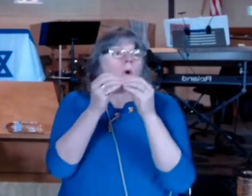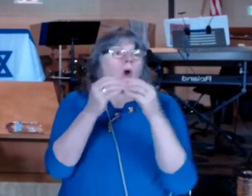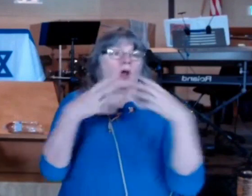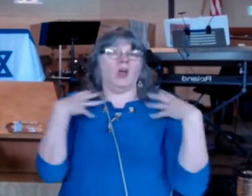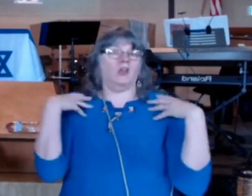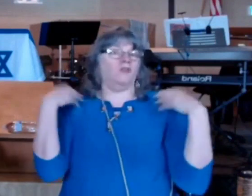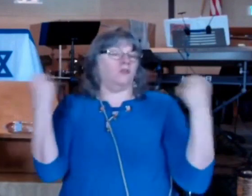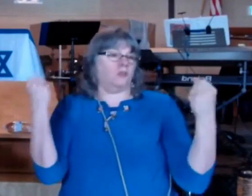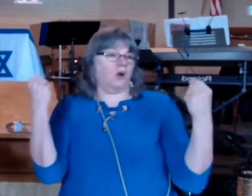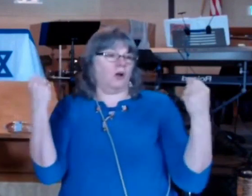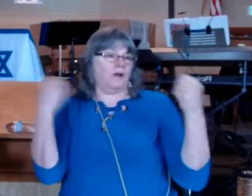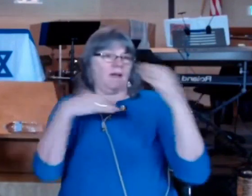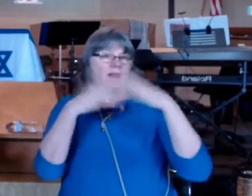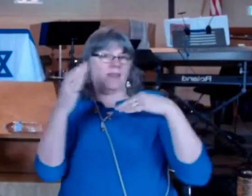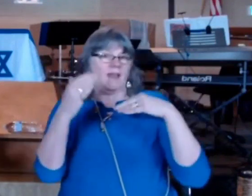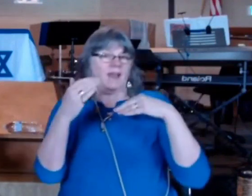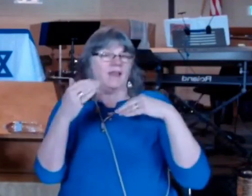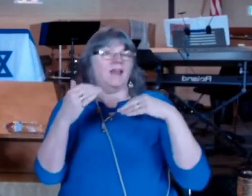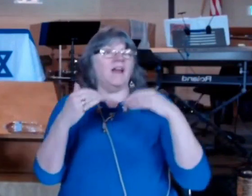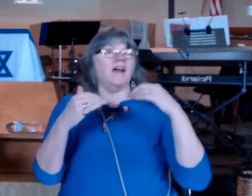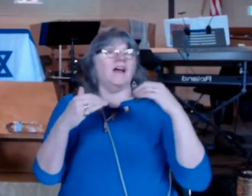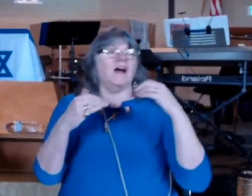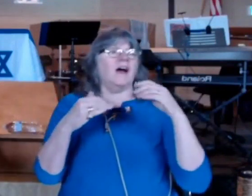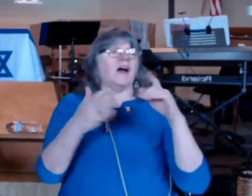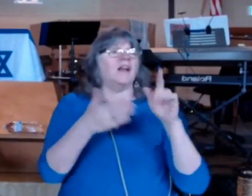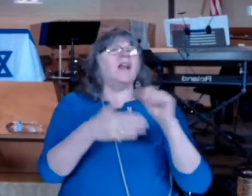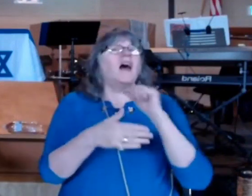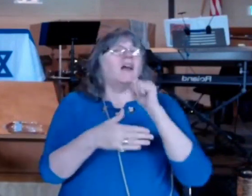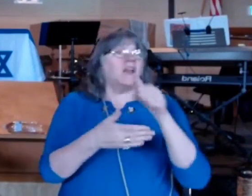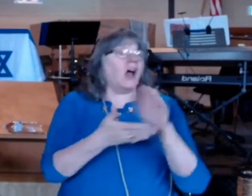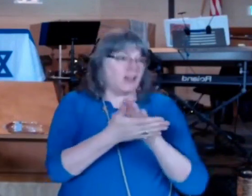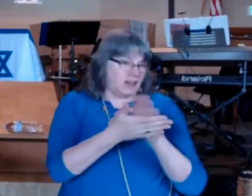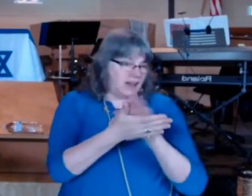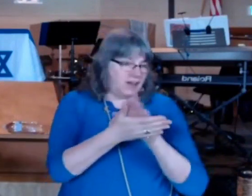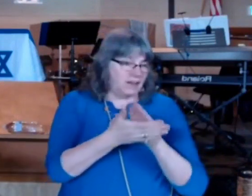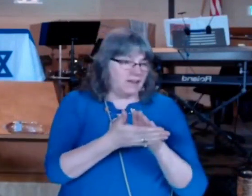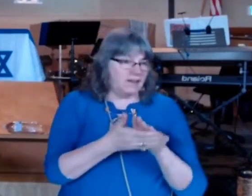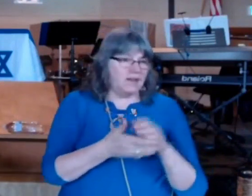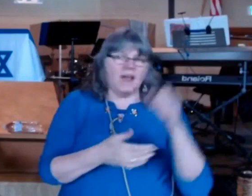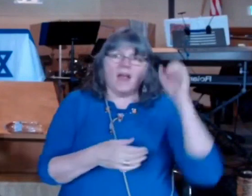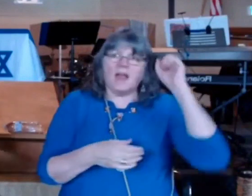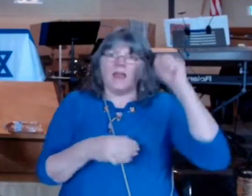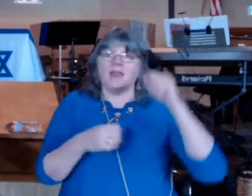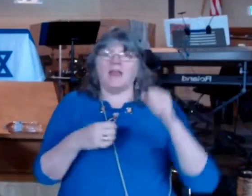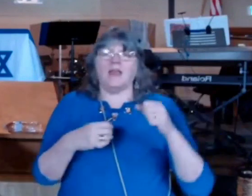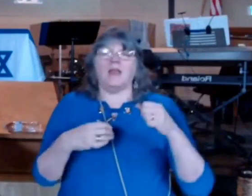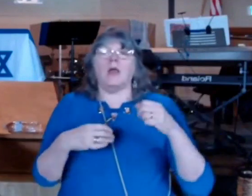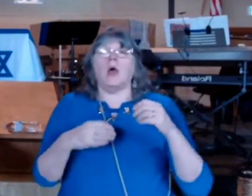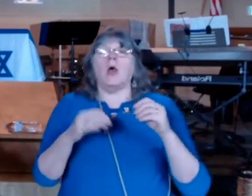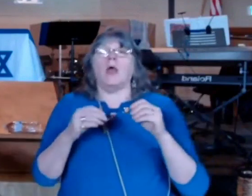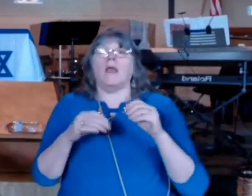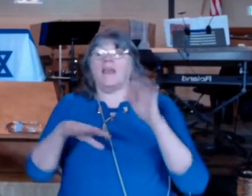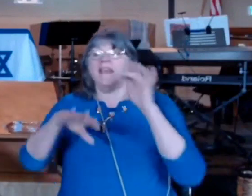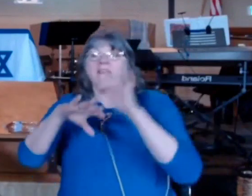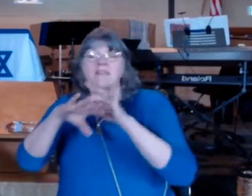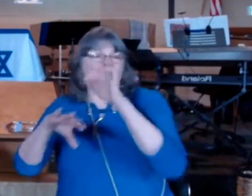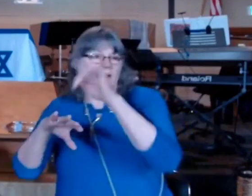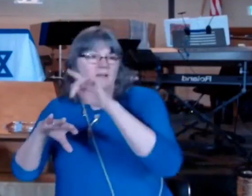sullied by outcasts his mighty power over sin and death brings cleanliness